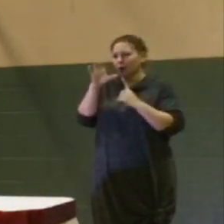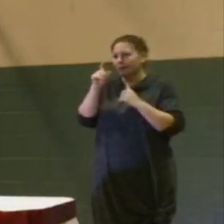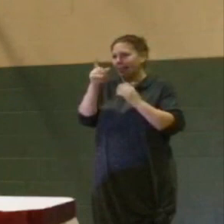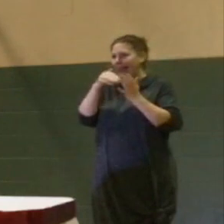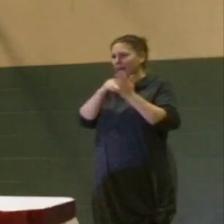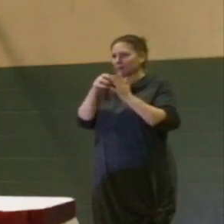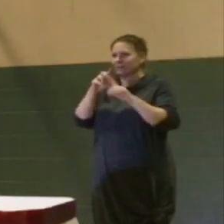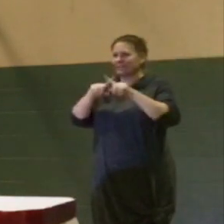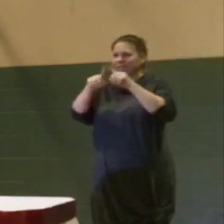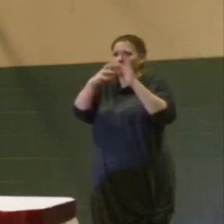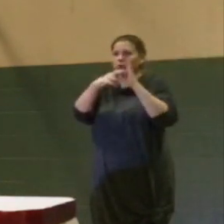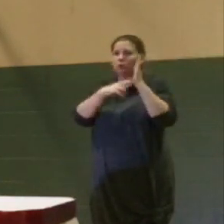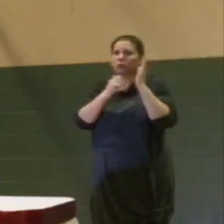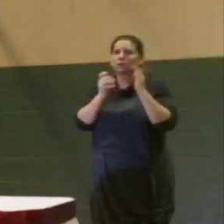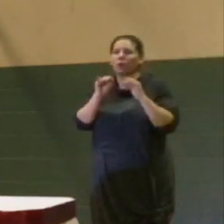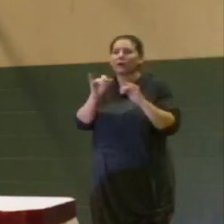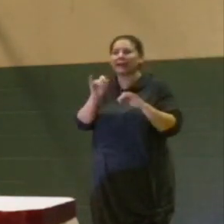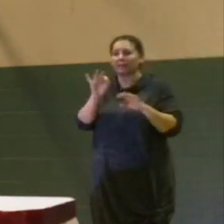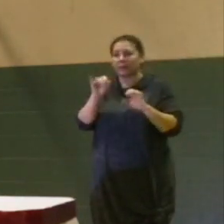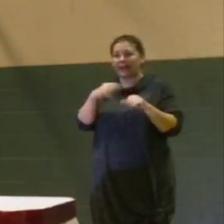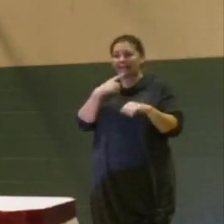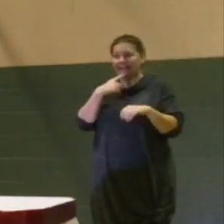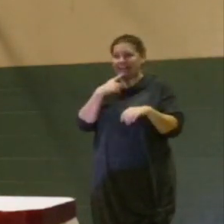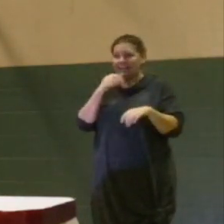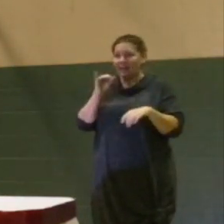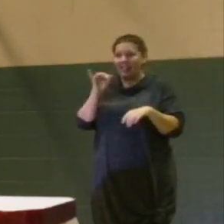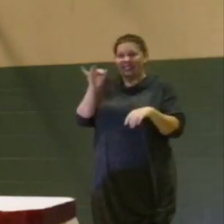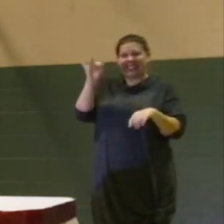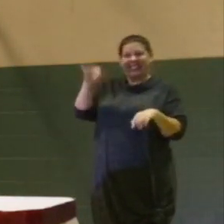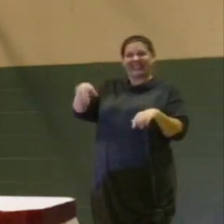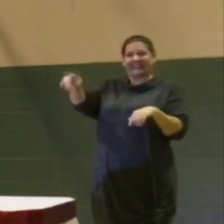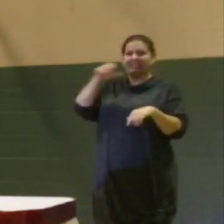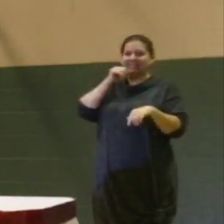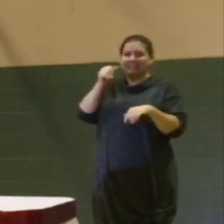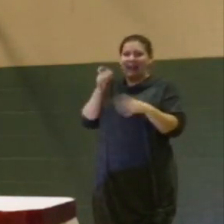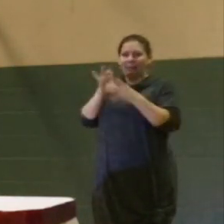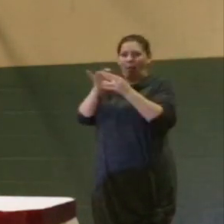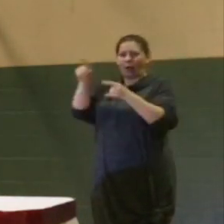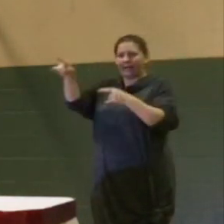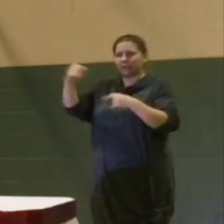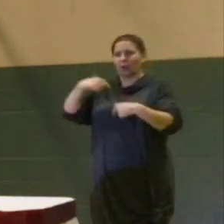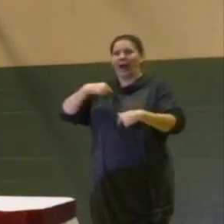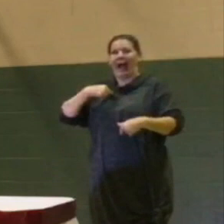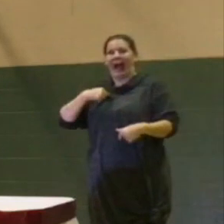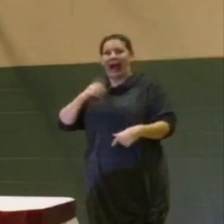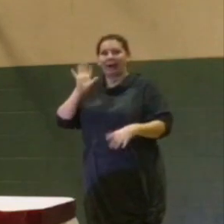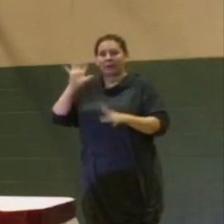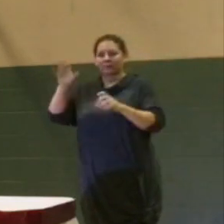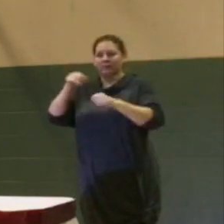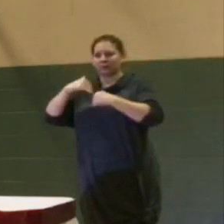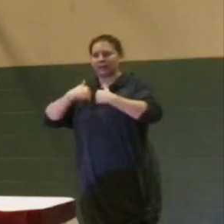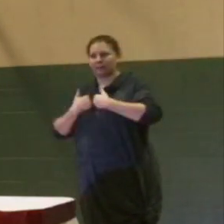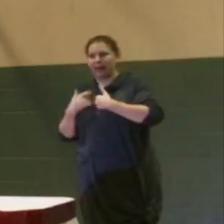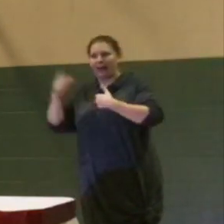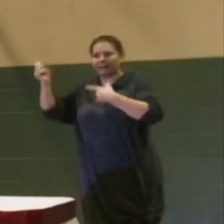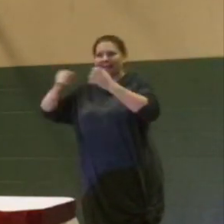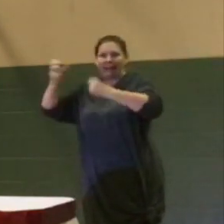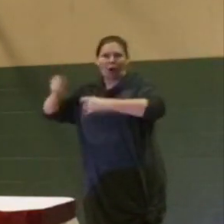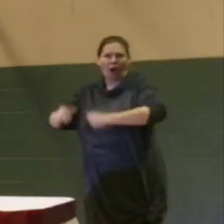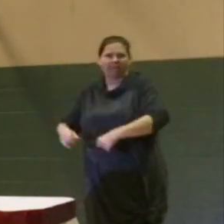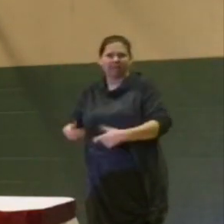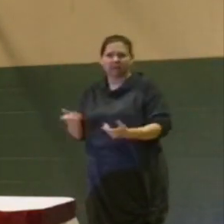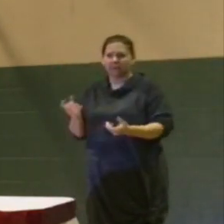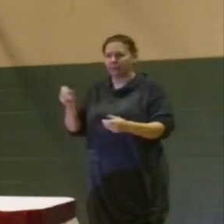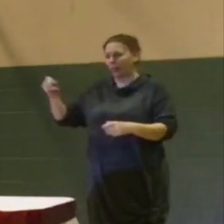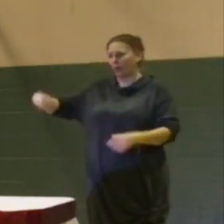But being able to step up and say, this does not belong here. I am going to take the responsibility and I'm going to take this sign and I'm going to